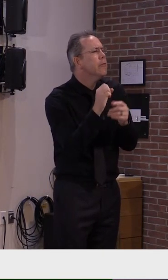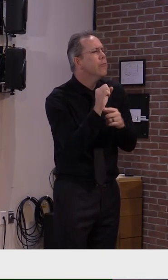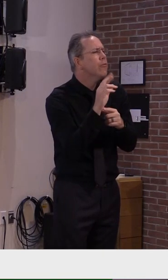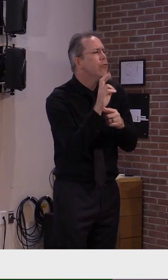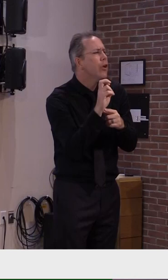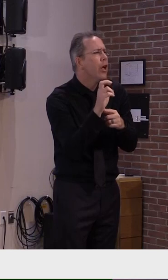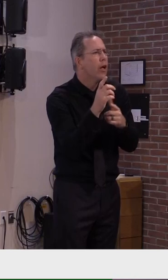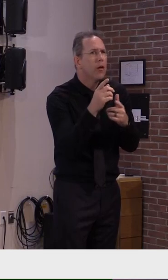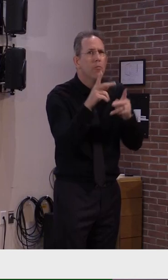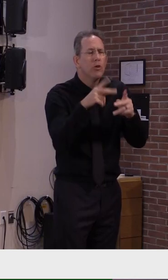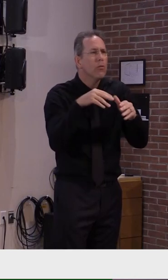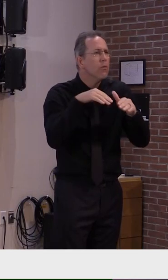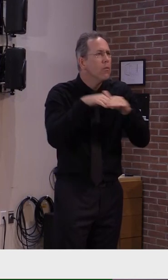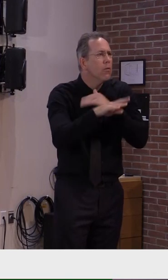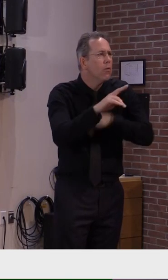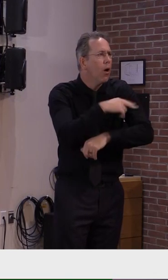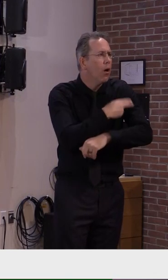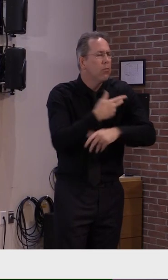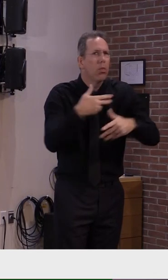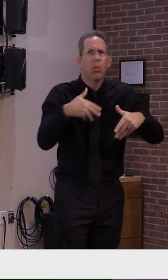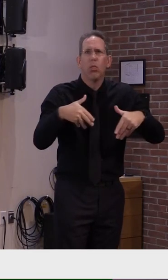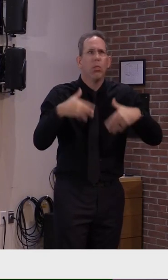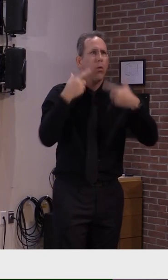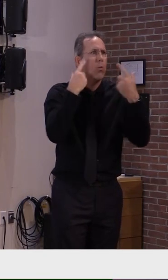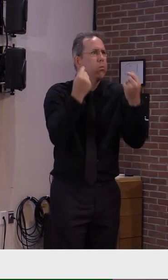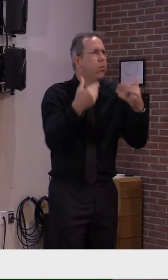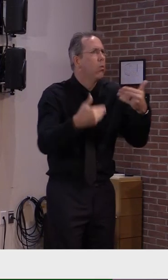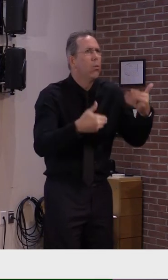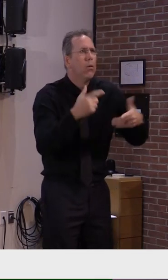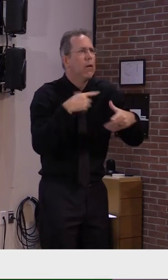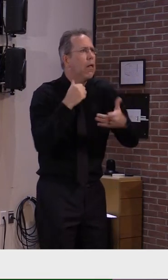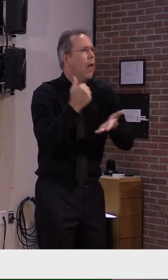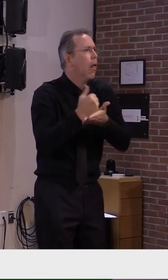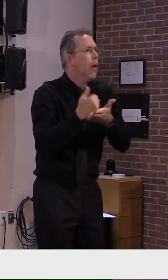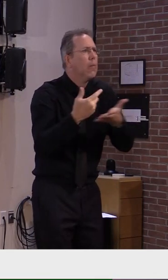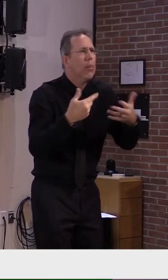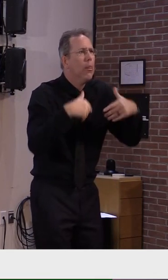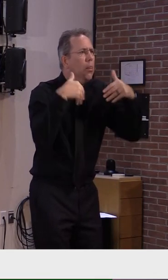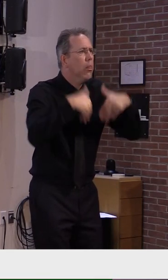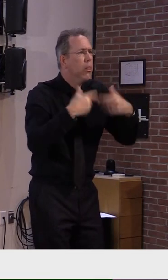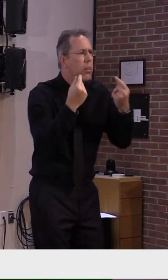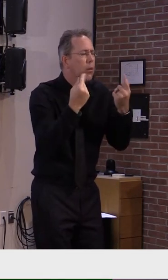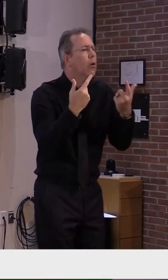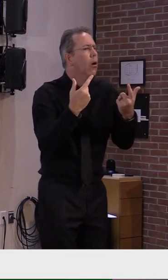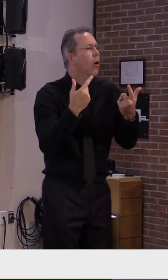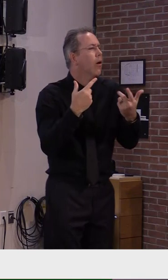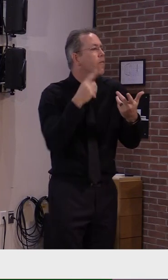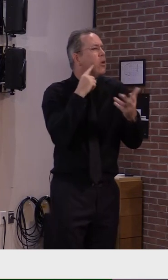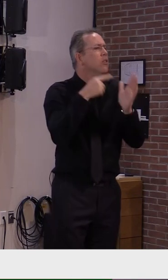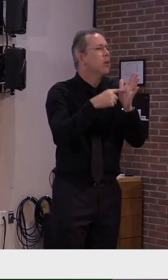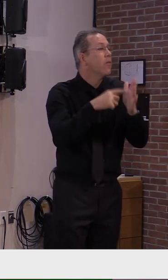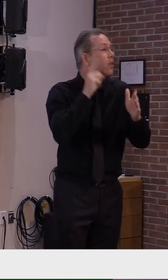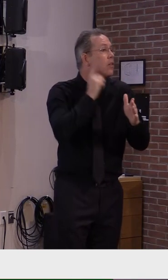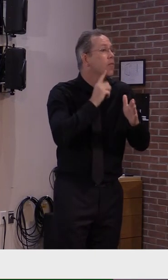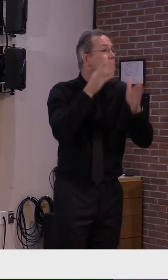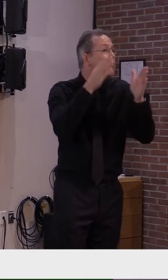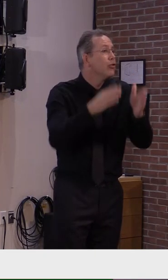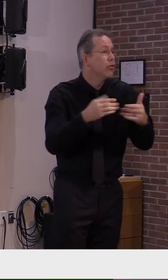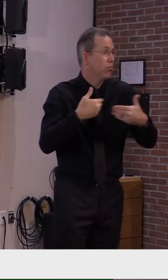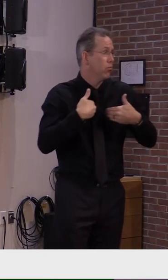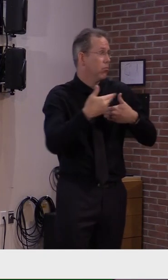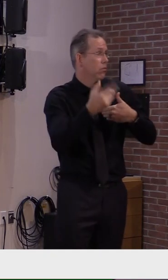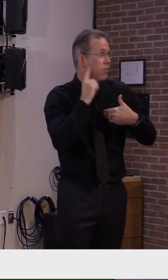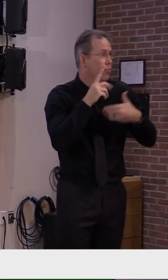person who is deaf or who do not understand or speak English, or a patient with a